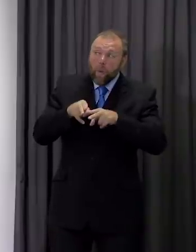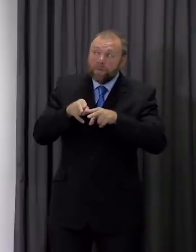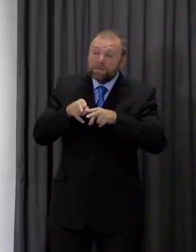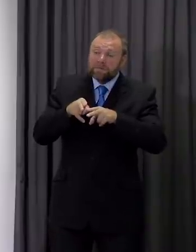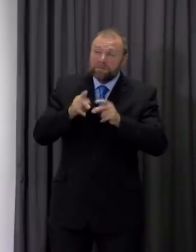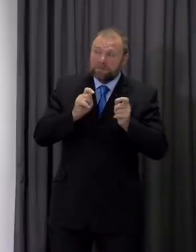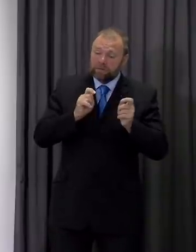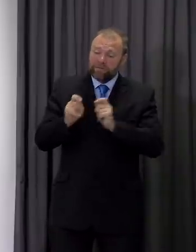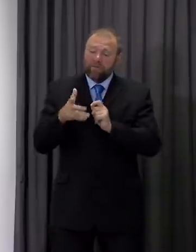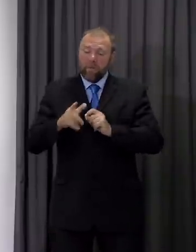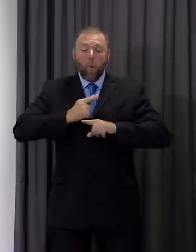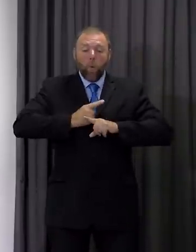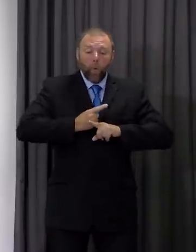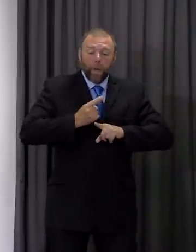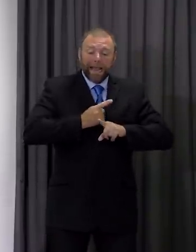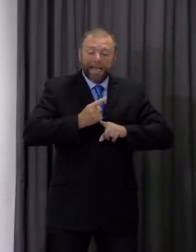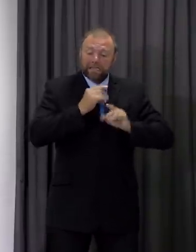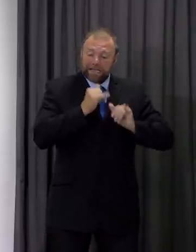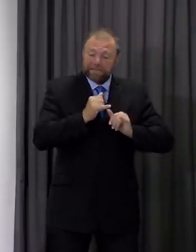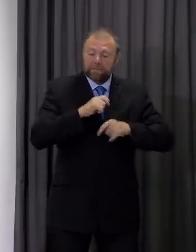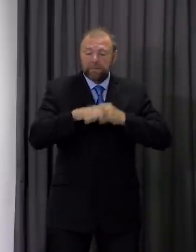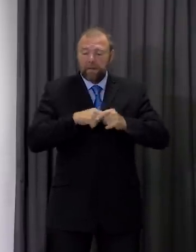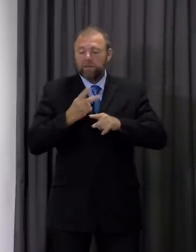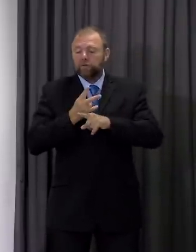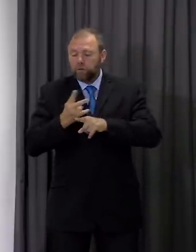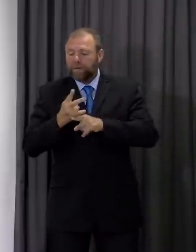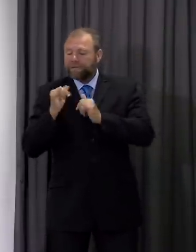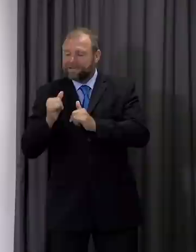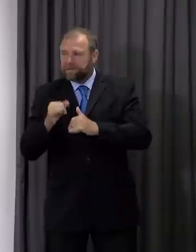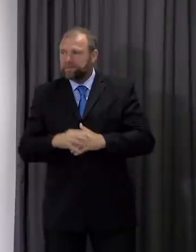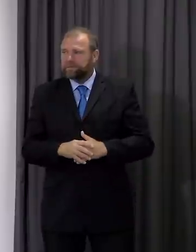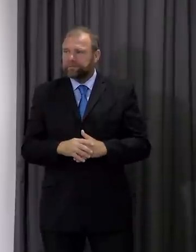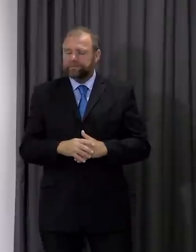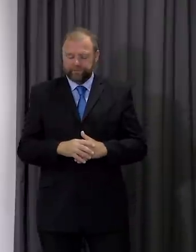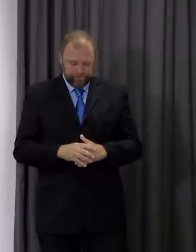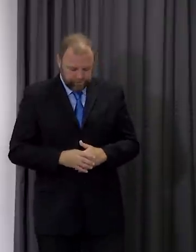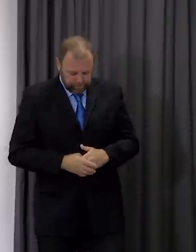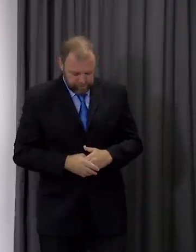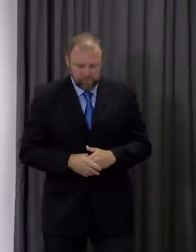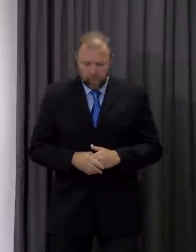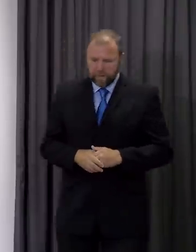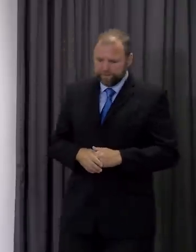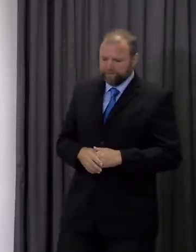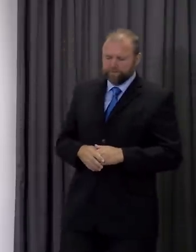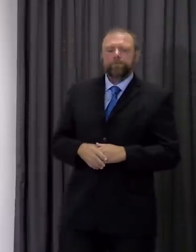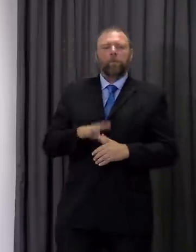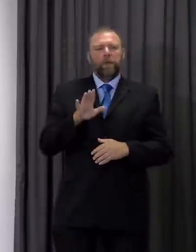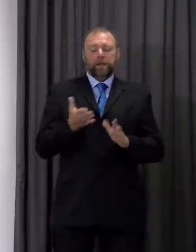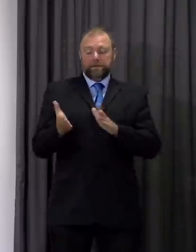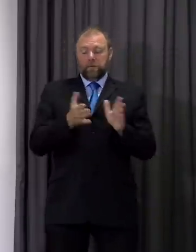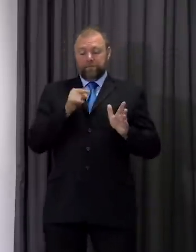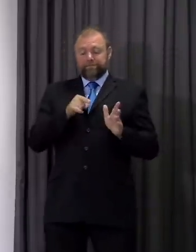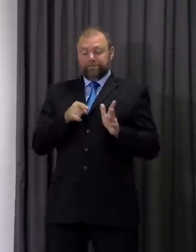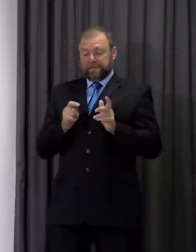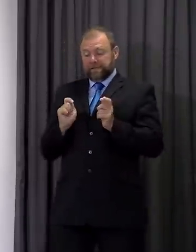weekly testing regimes of all? OK, so on the switch of our resources, I've been talking with